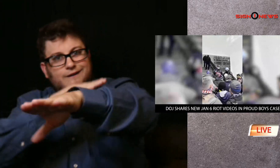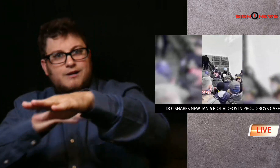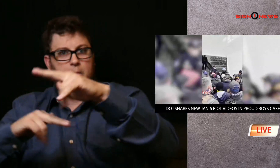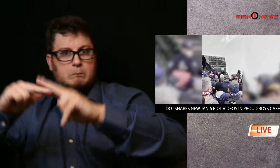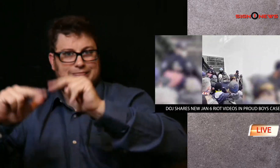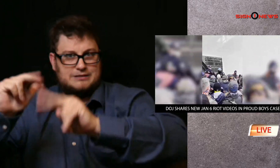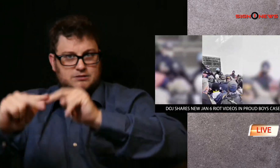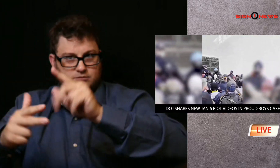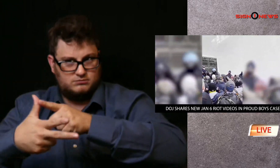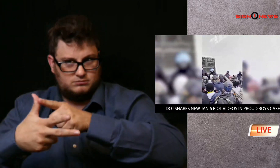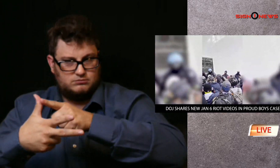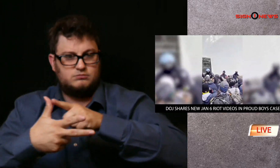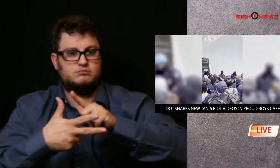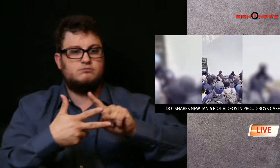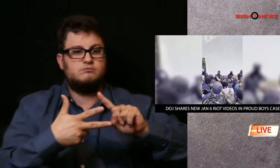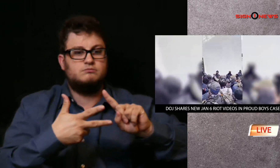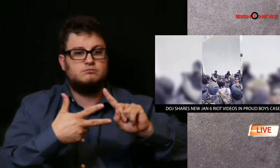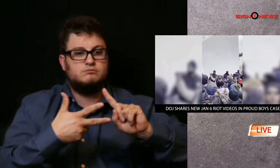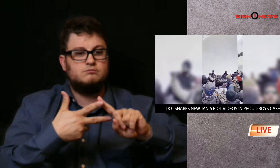The video shows them entering the building.